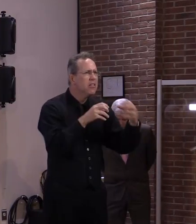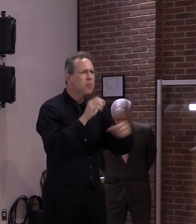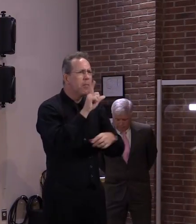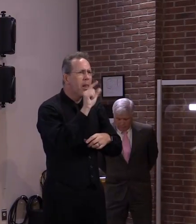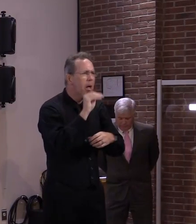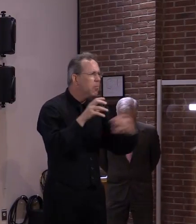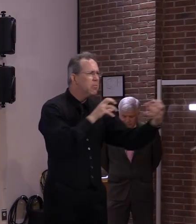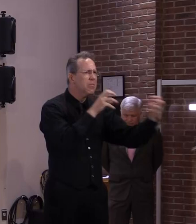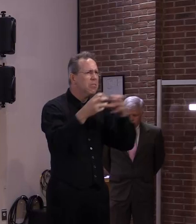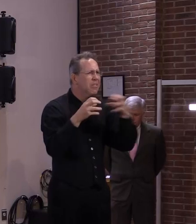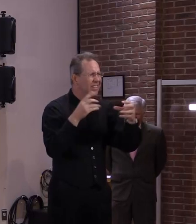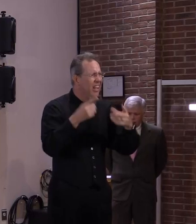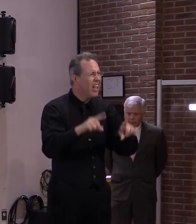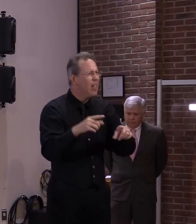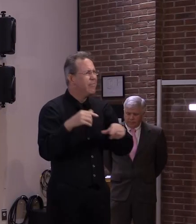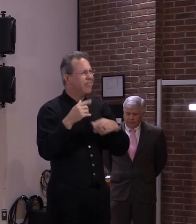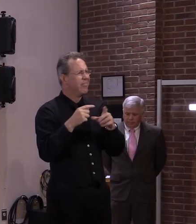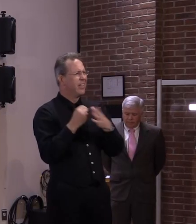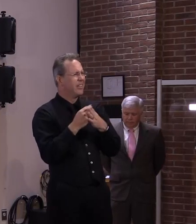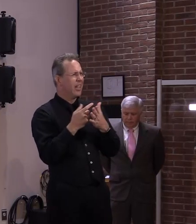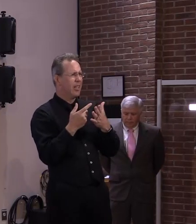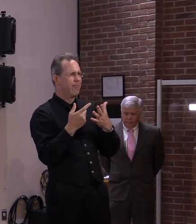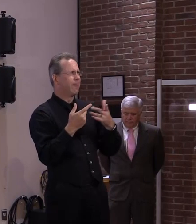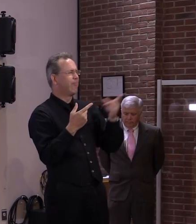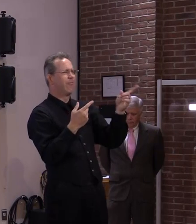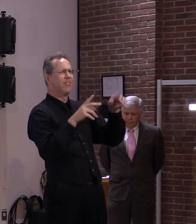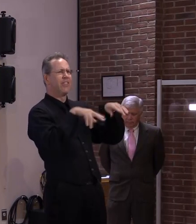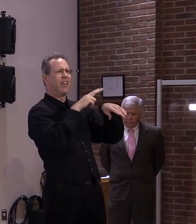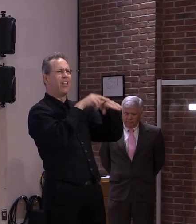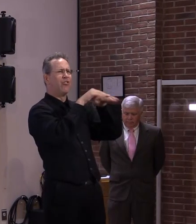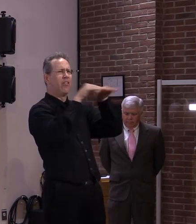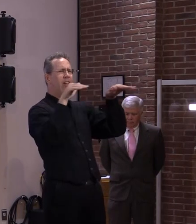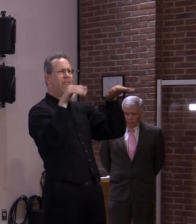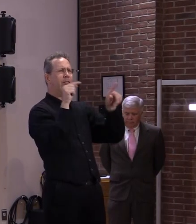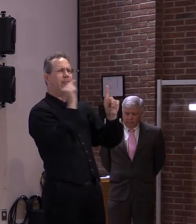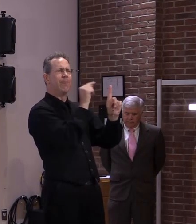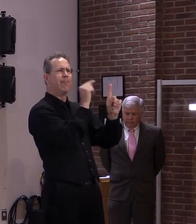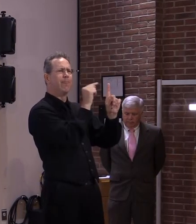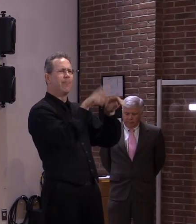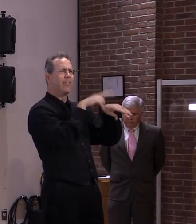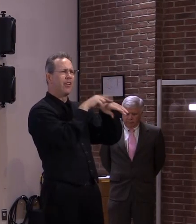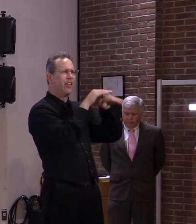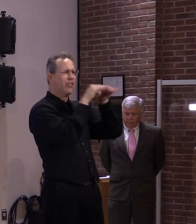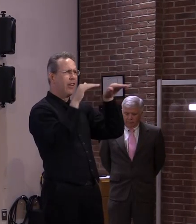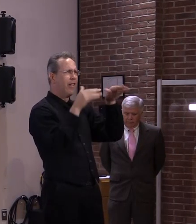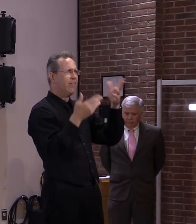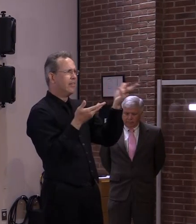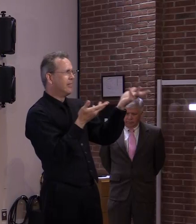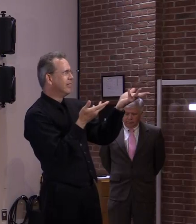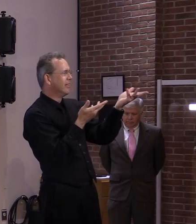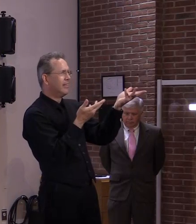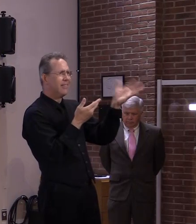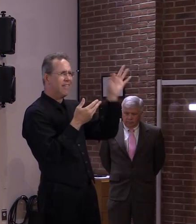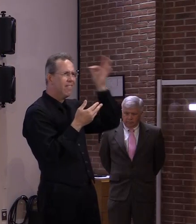were a lot of national issues at that time that we kind of were stuck with um